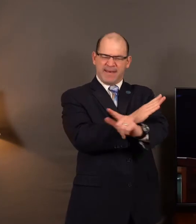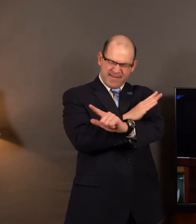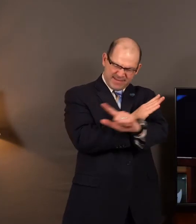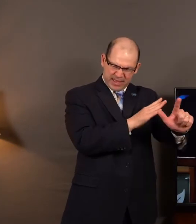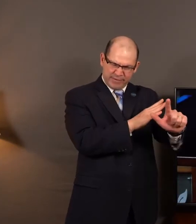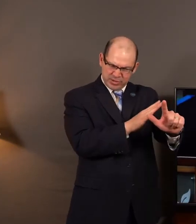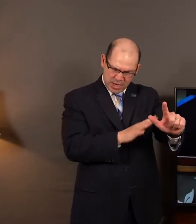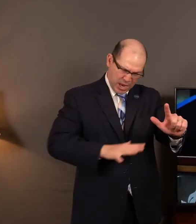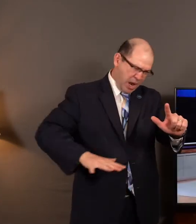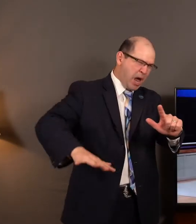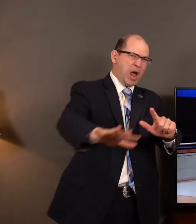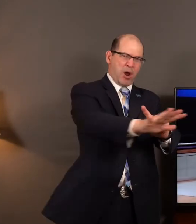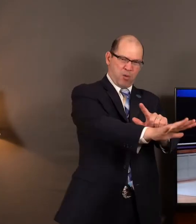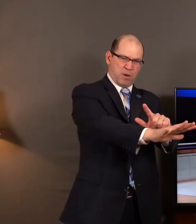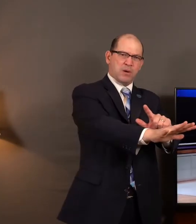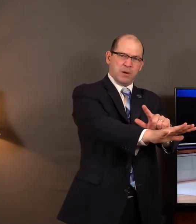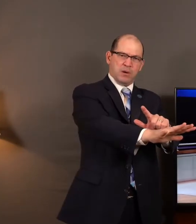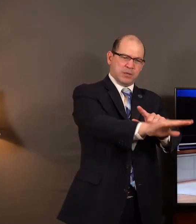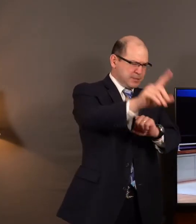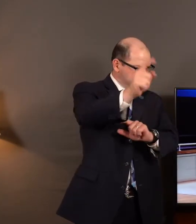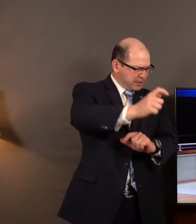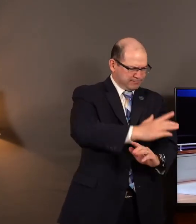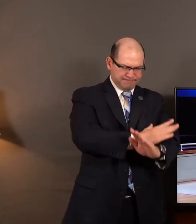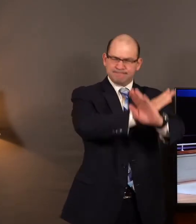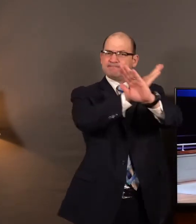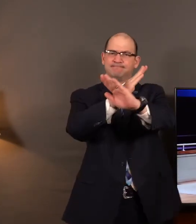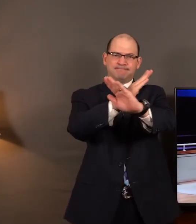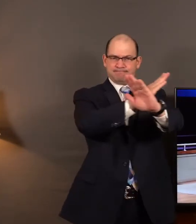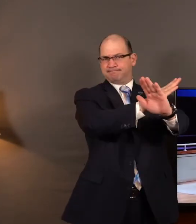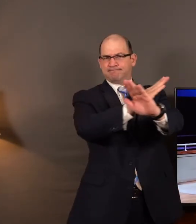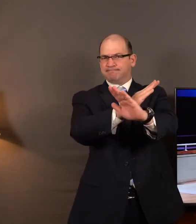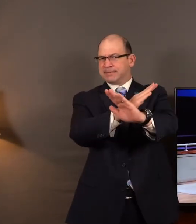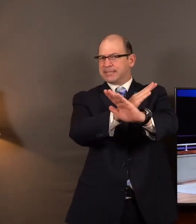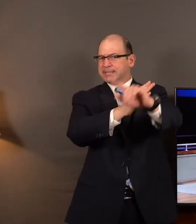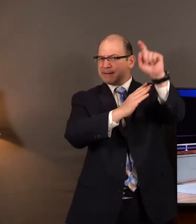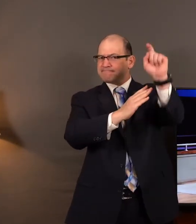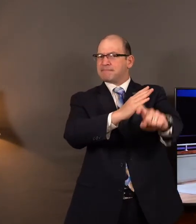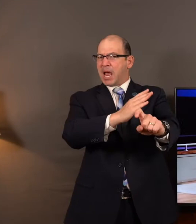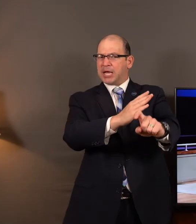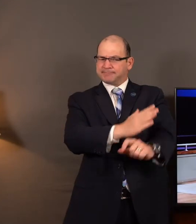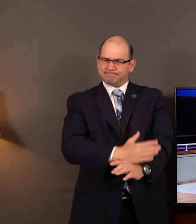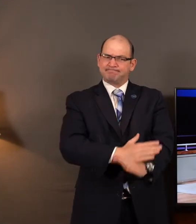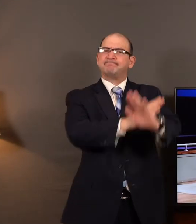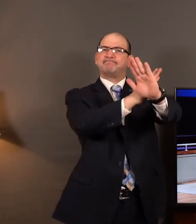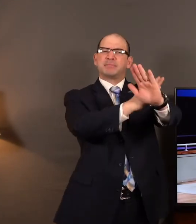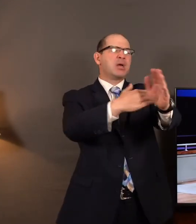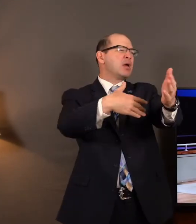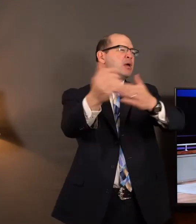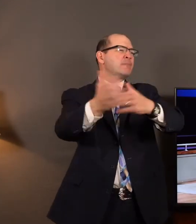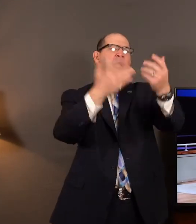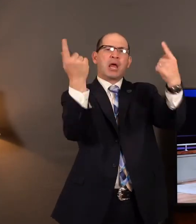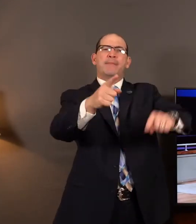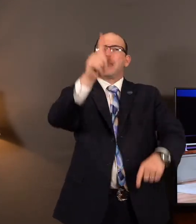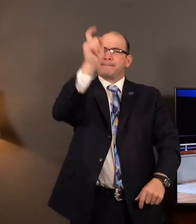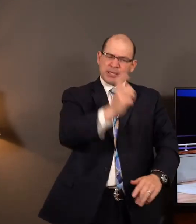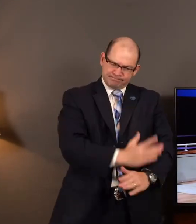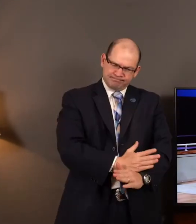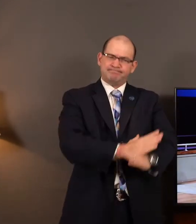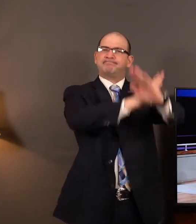line. The extreme left of the Union line at all costs. No matter what you must hold that line